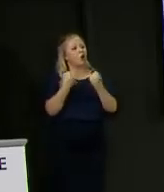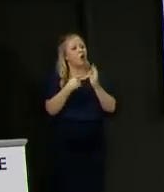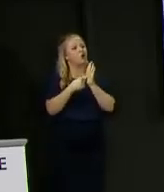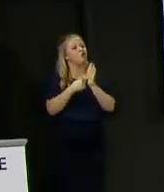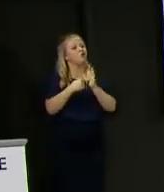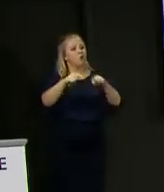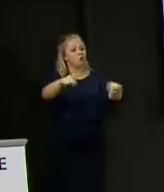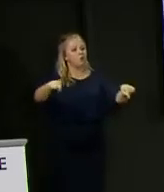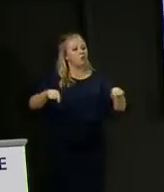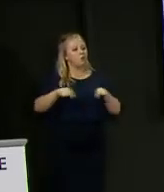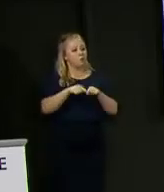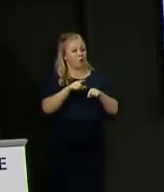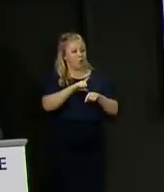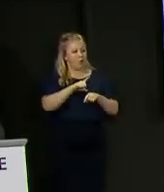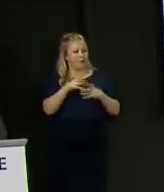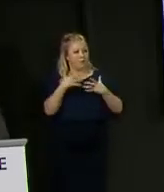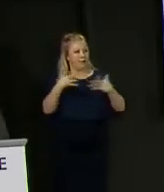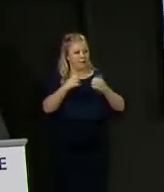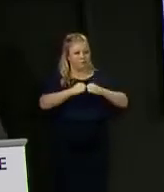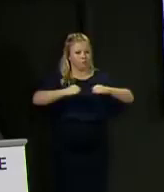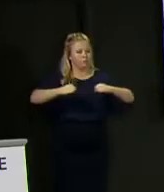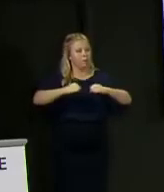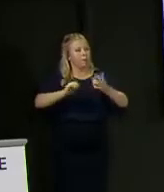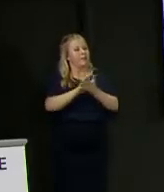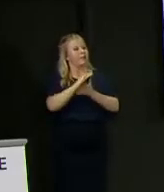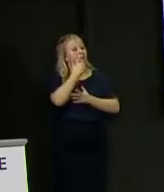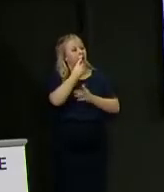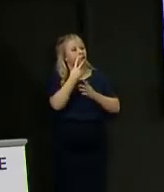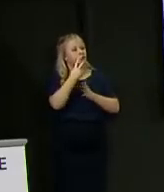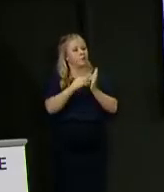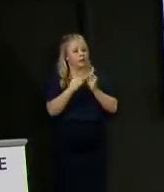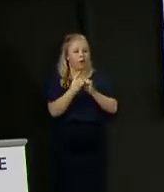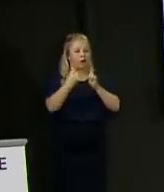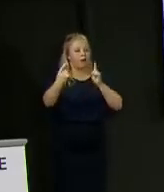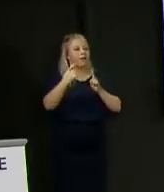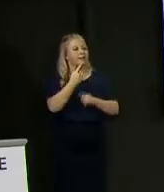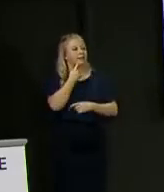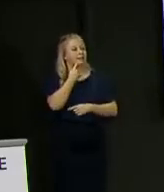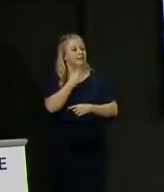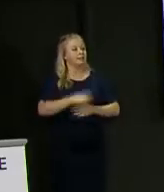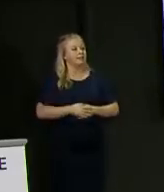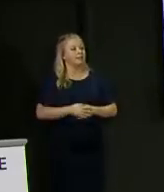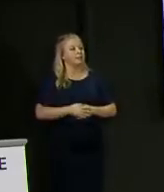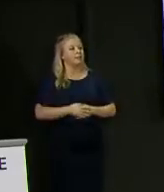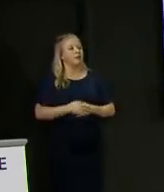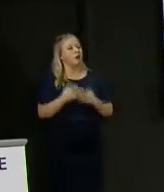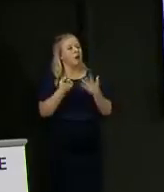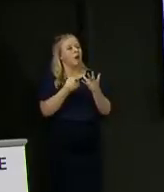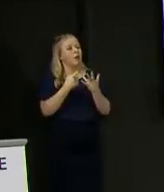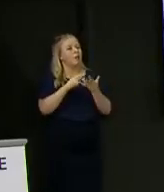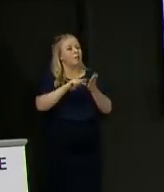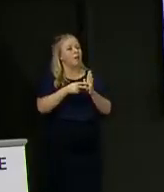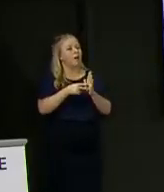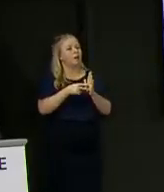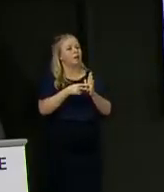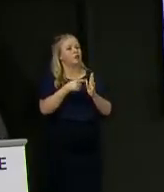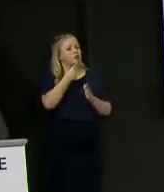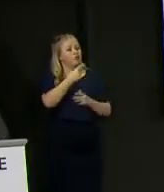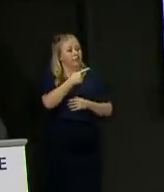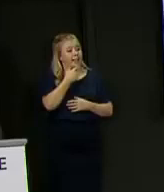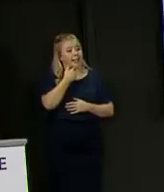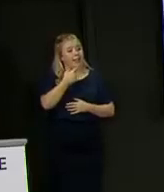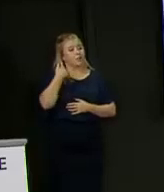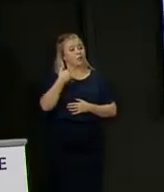footprint makes it easy to do social distancing. Under the plan you unveiled last week, small shops and outdoor